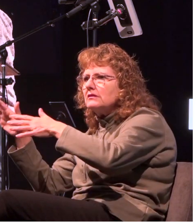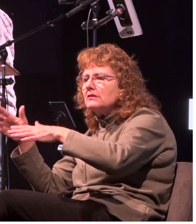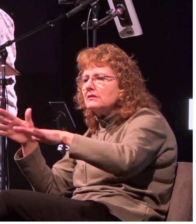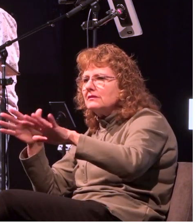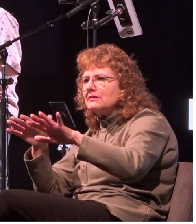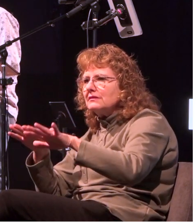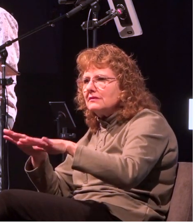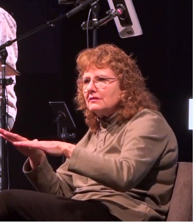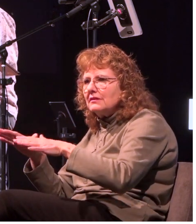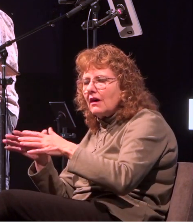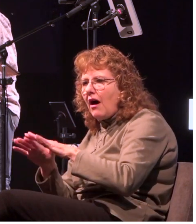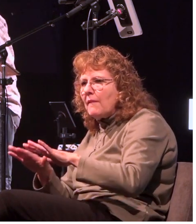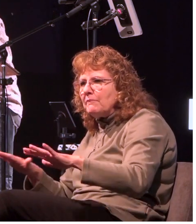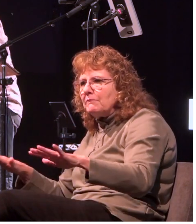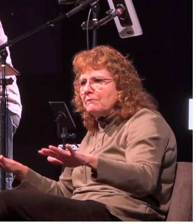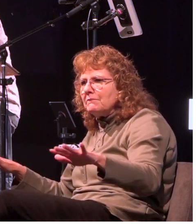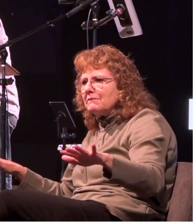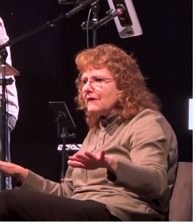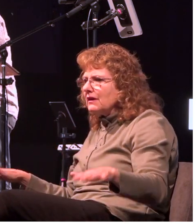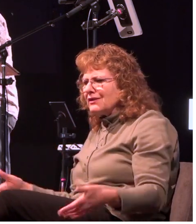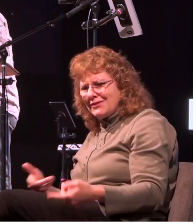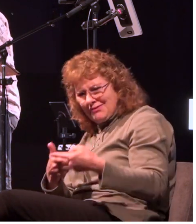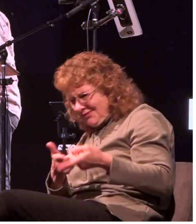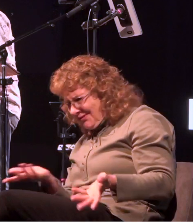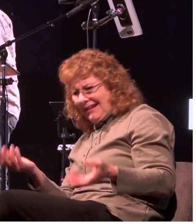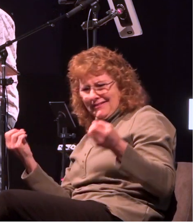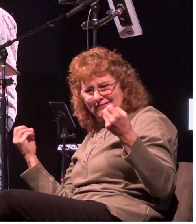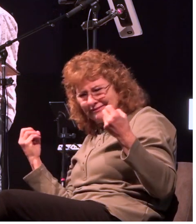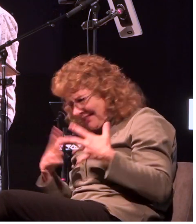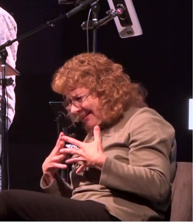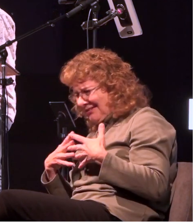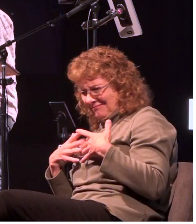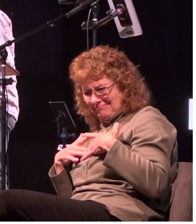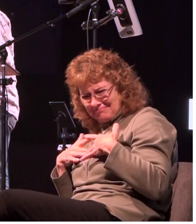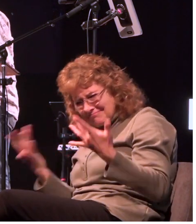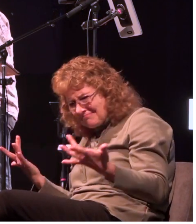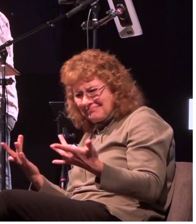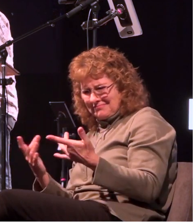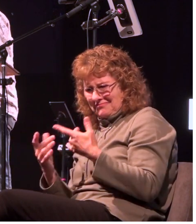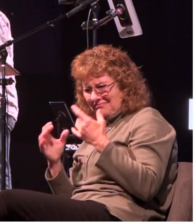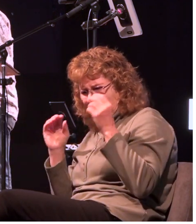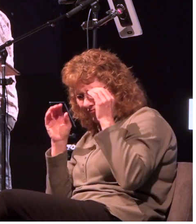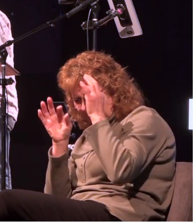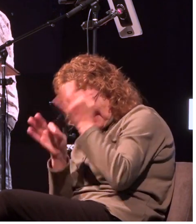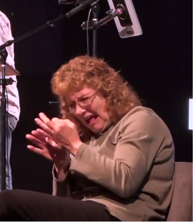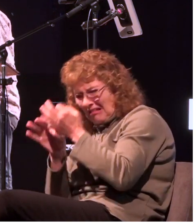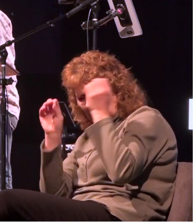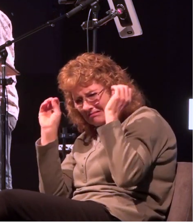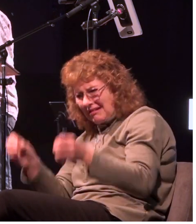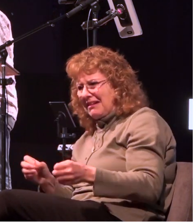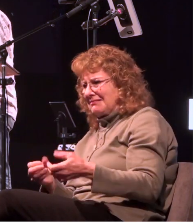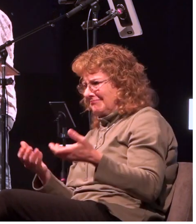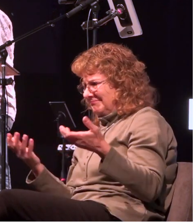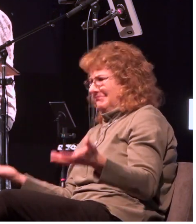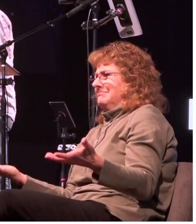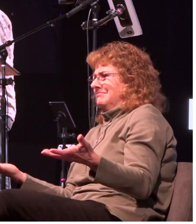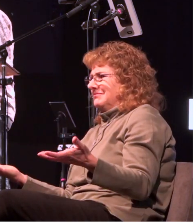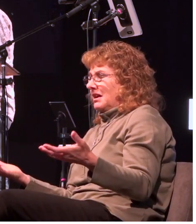said to them why are you so fearful how is it that you have no faith and they feared exceedingly and said to one another